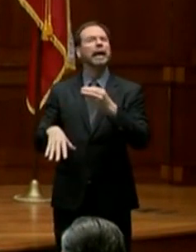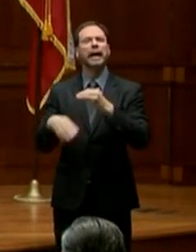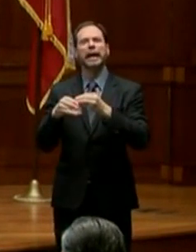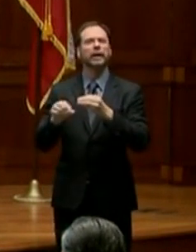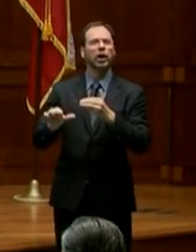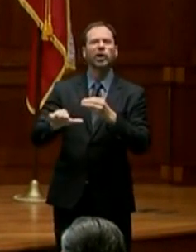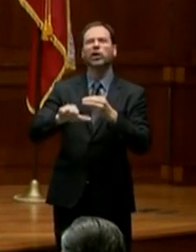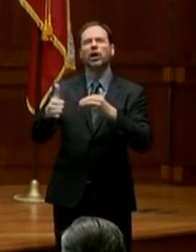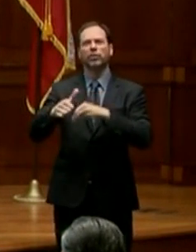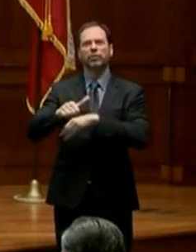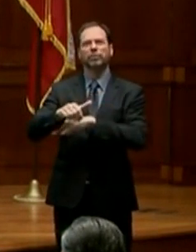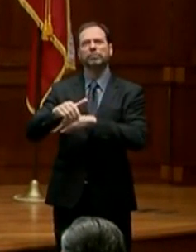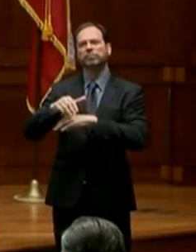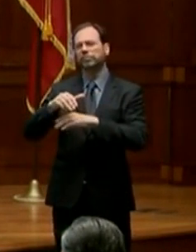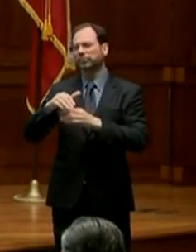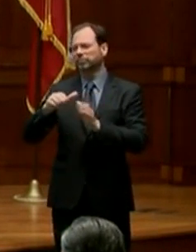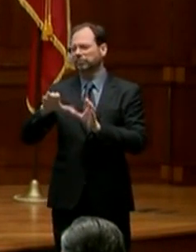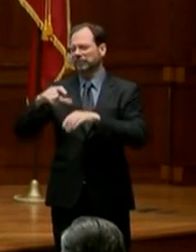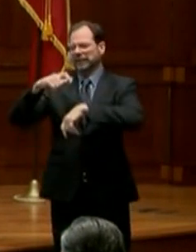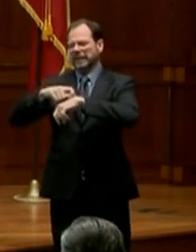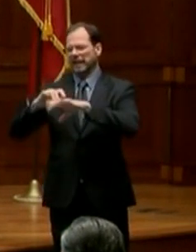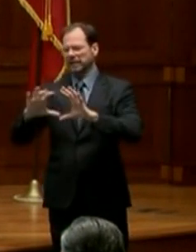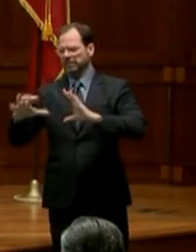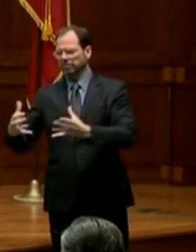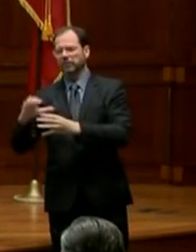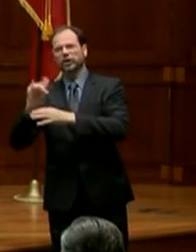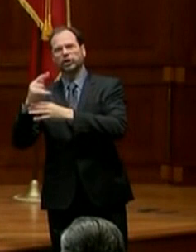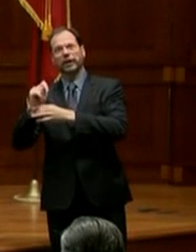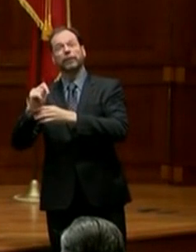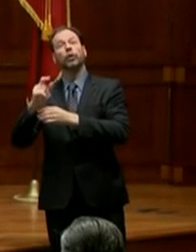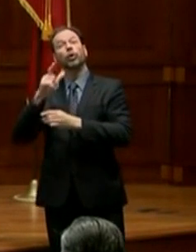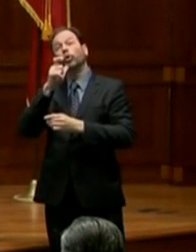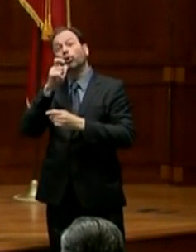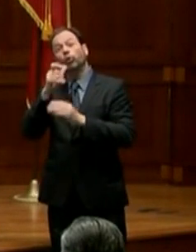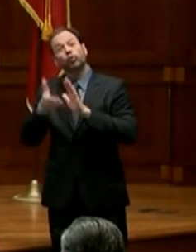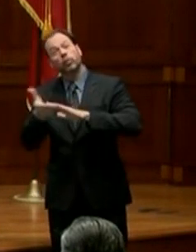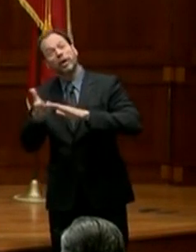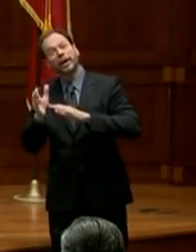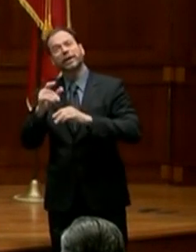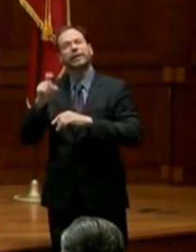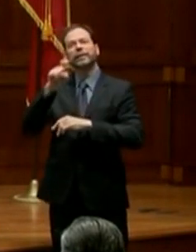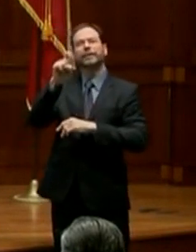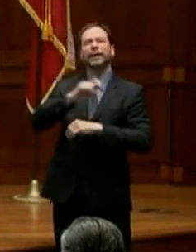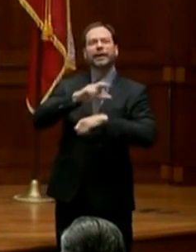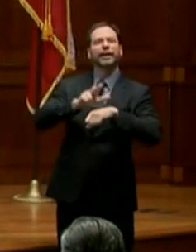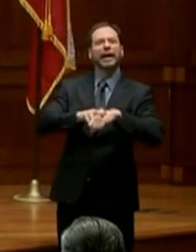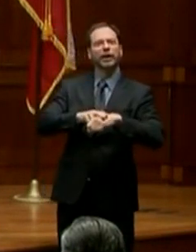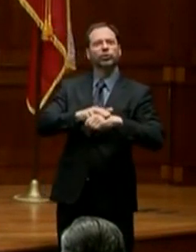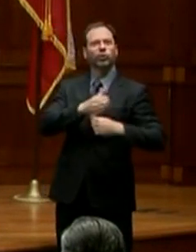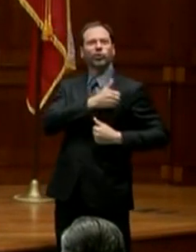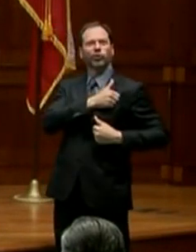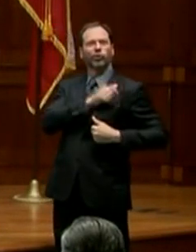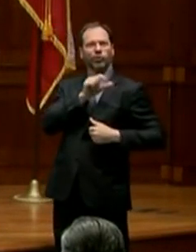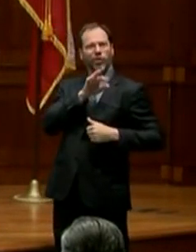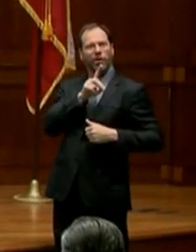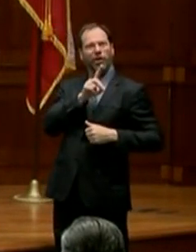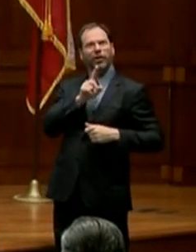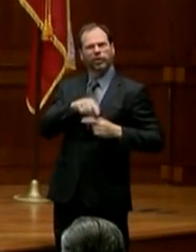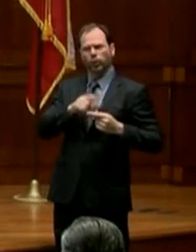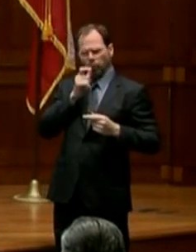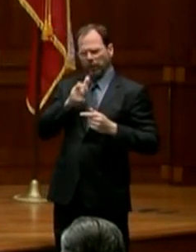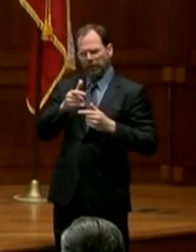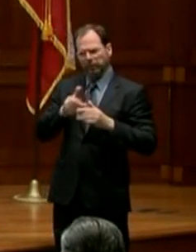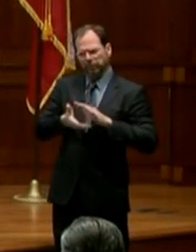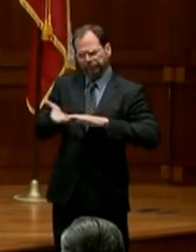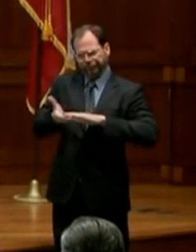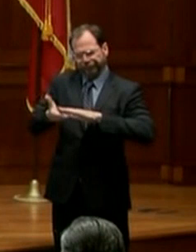manned in part by the Texas National Guard, wrapping up to be able to supply about